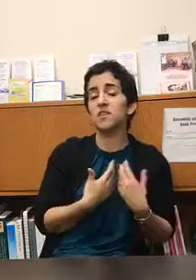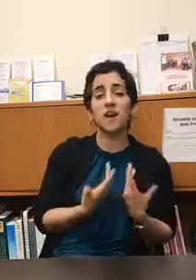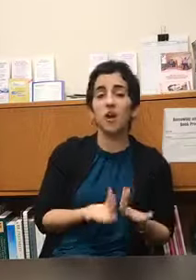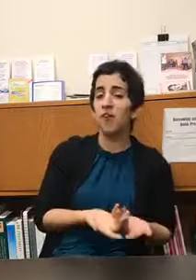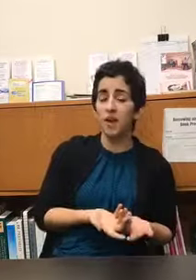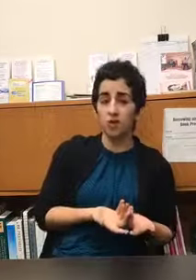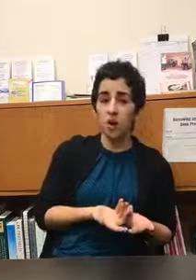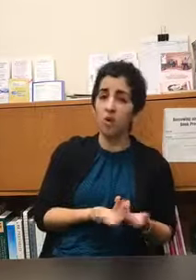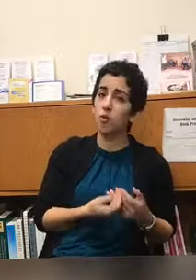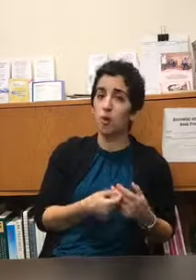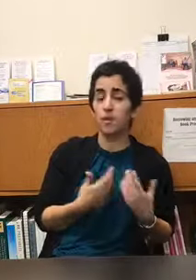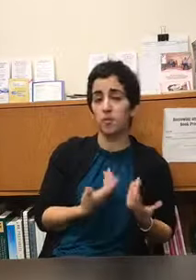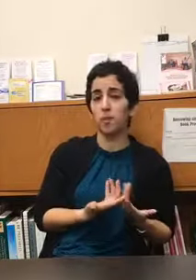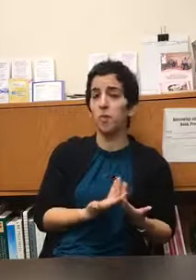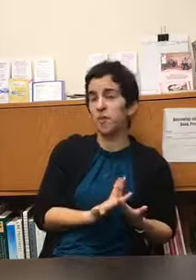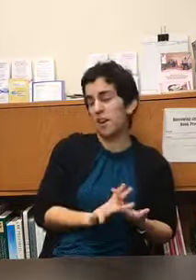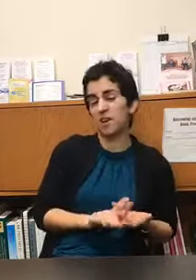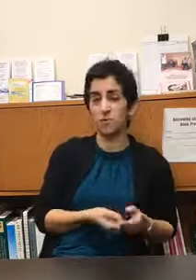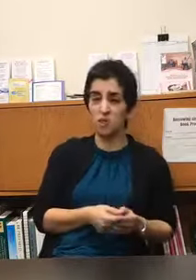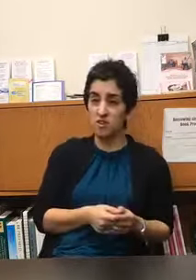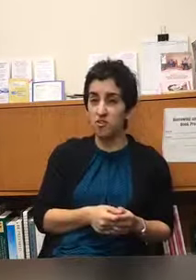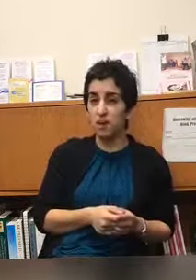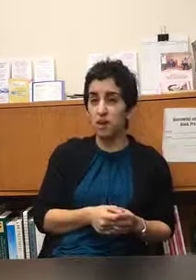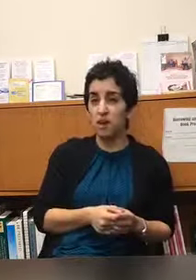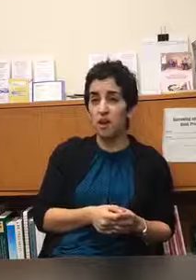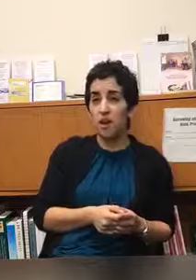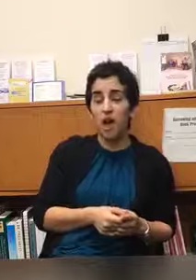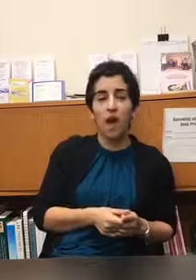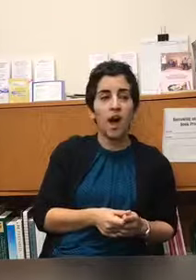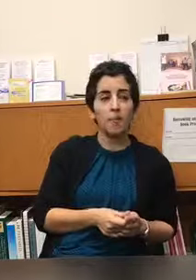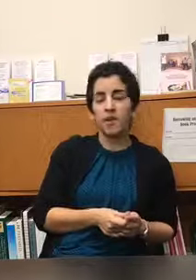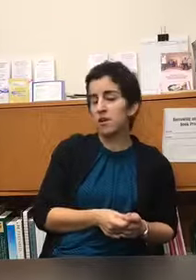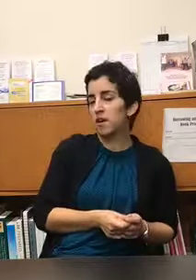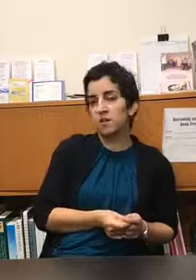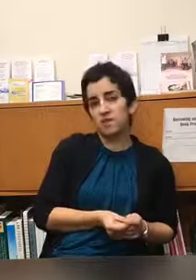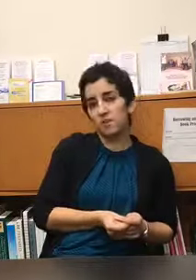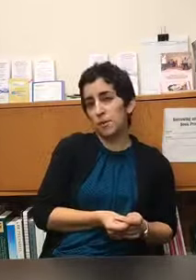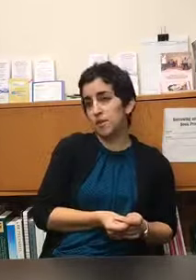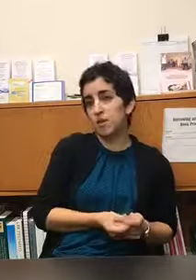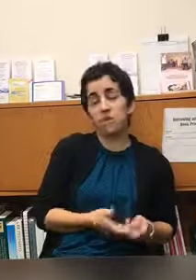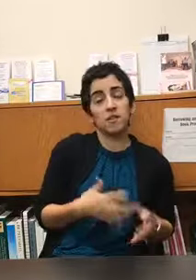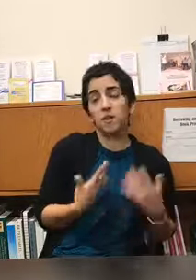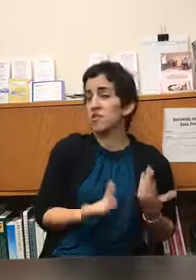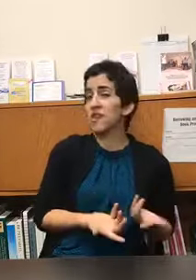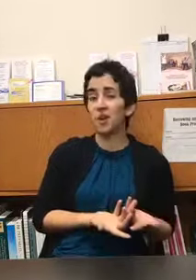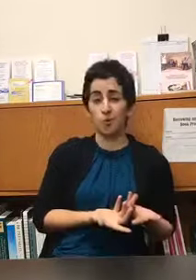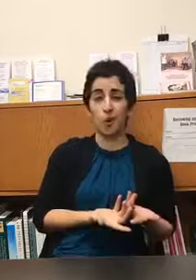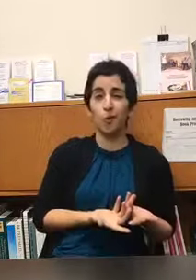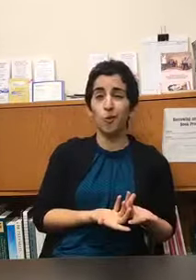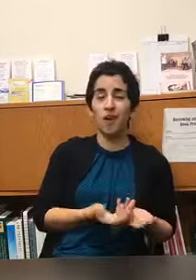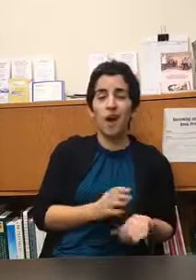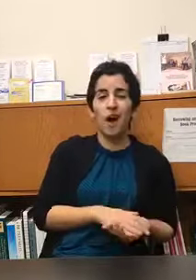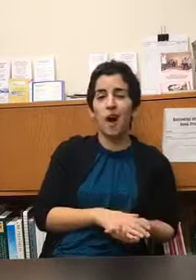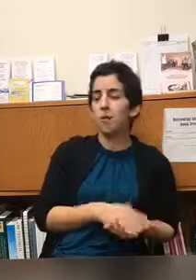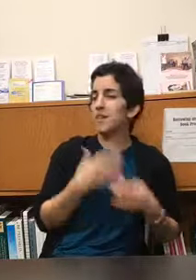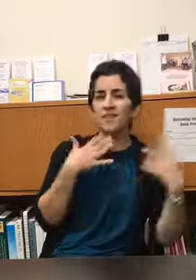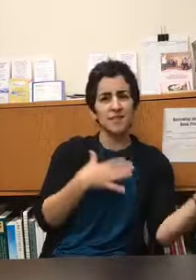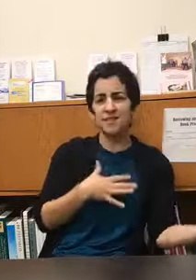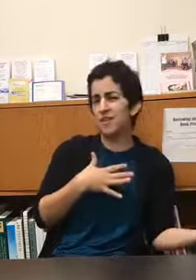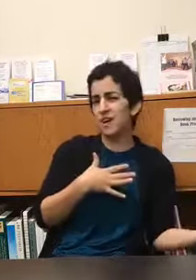a style that I don't know or I'm not familiar with I'll ask them to teach me I've had clients teach me songs and languages I don't know we listen to stuff